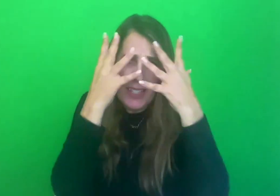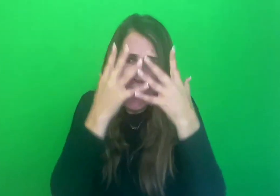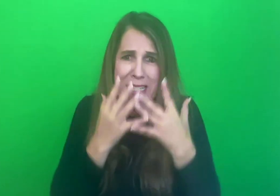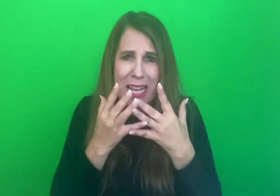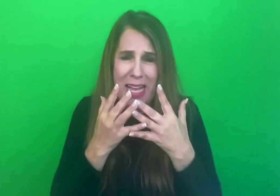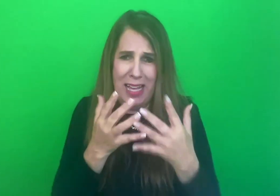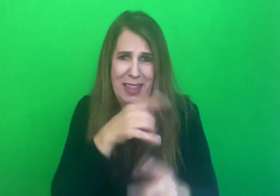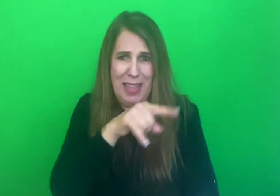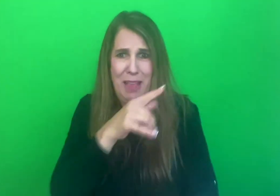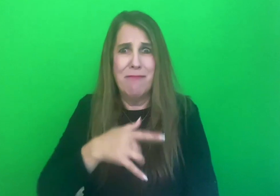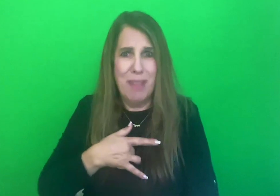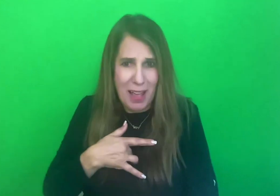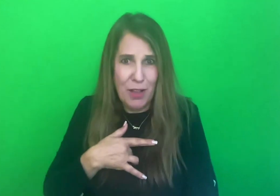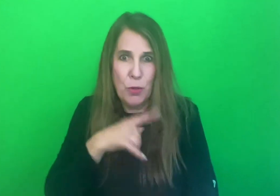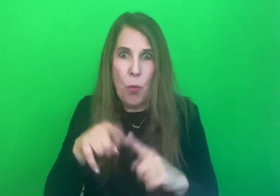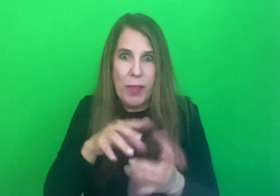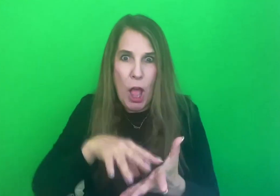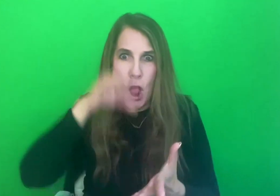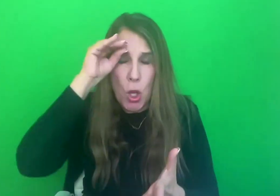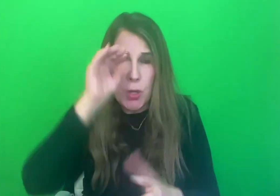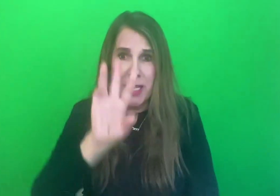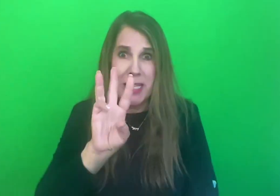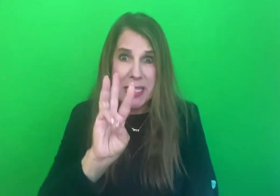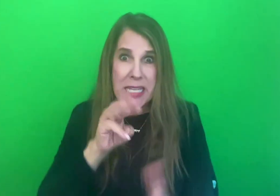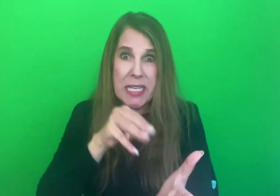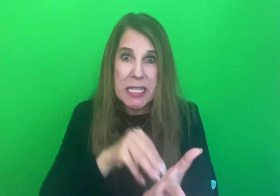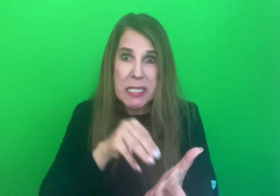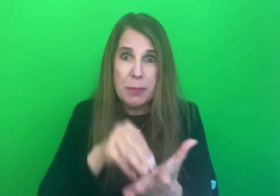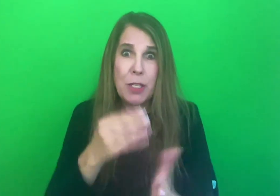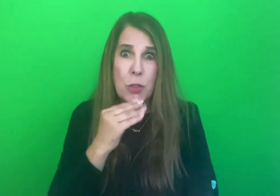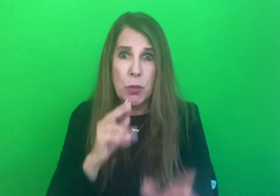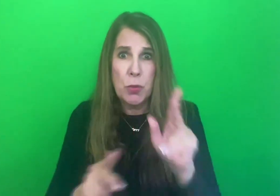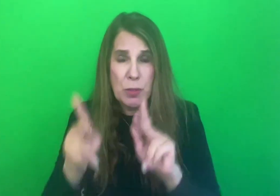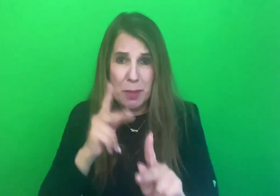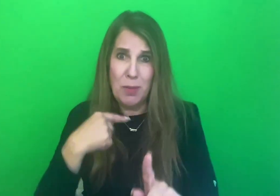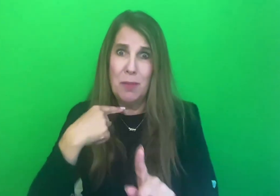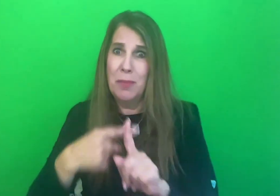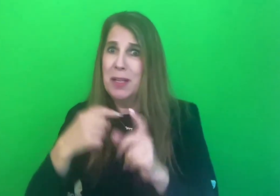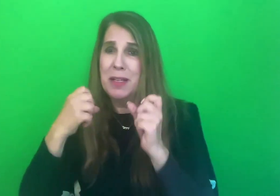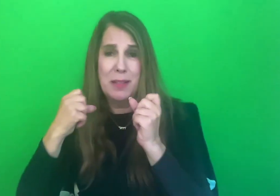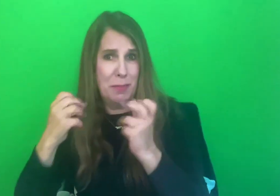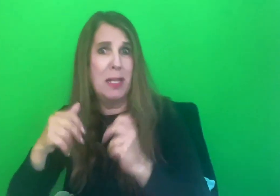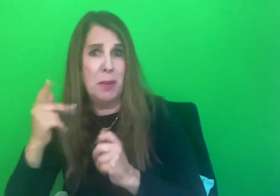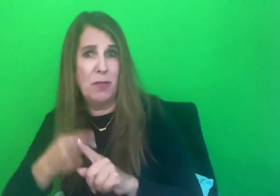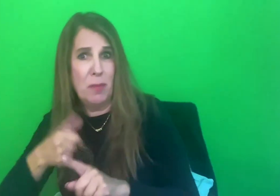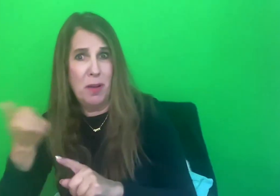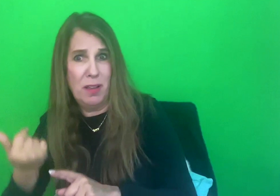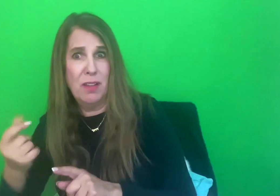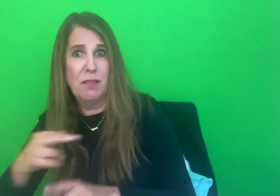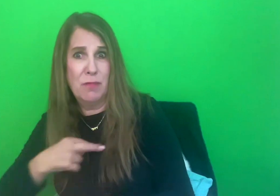it must have been to learn that 6 million Jewish people, plus countless people of other faiths, had been